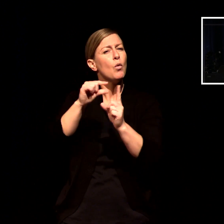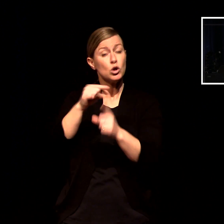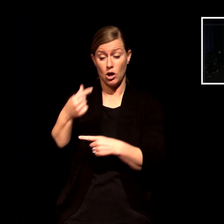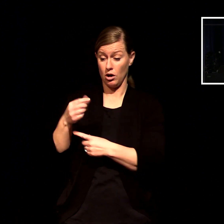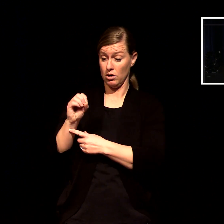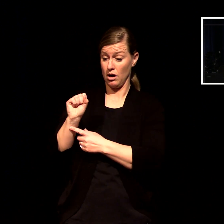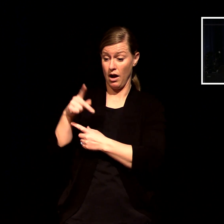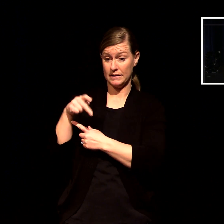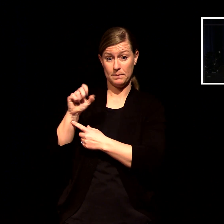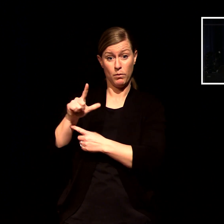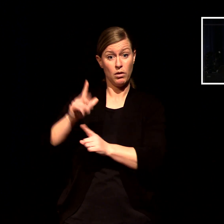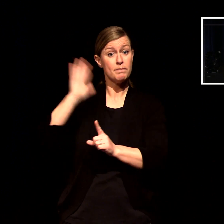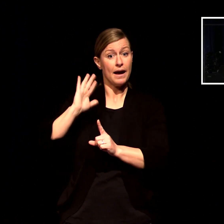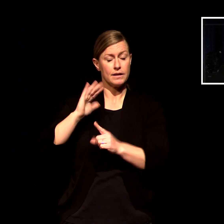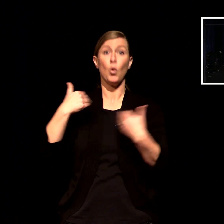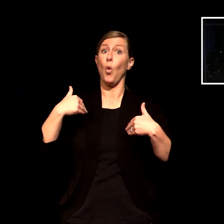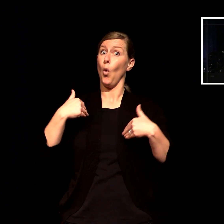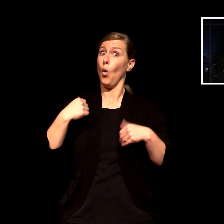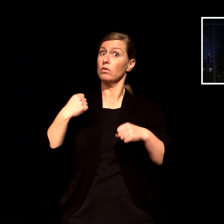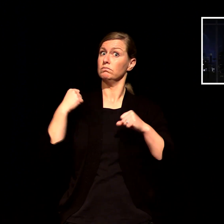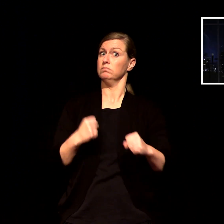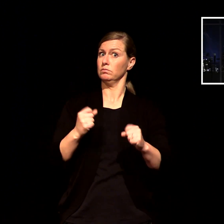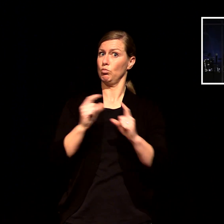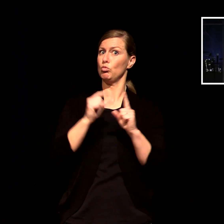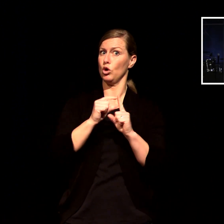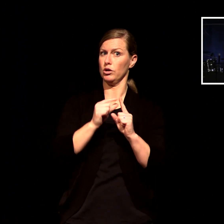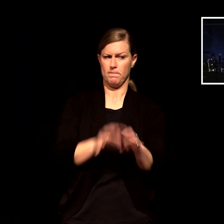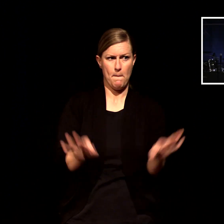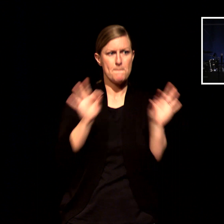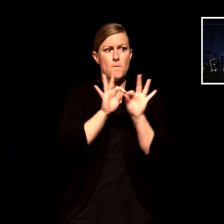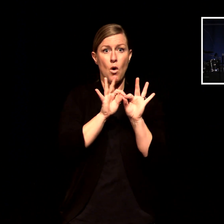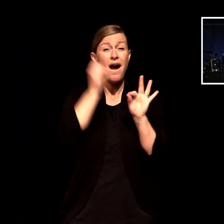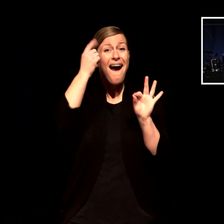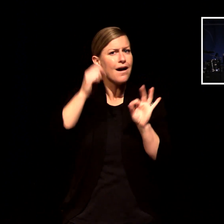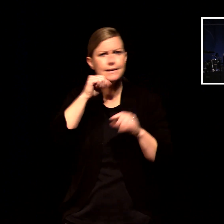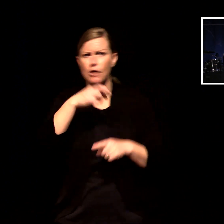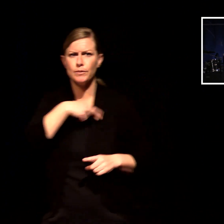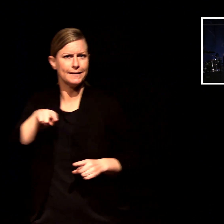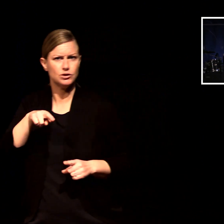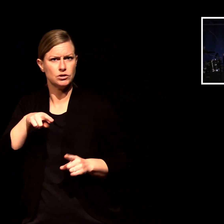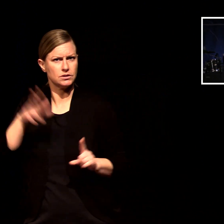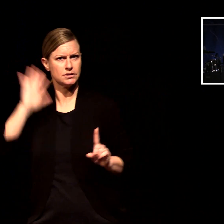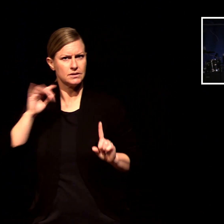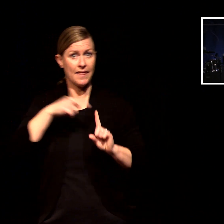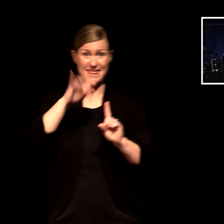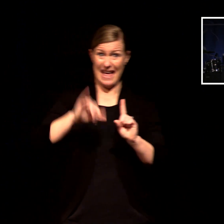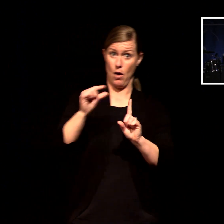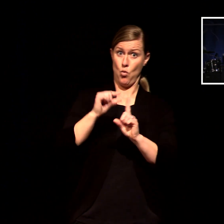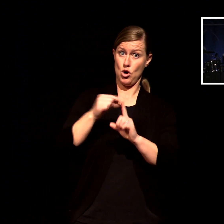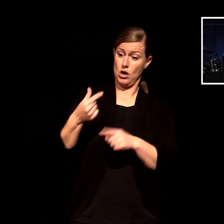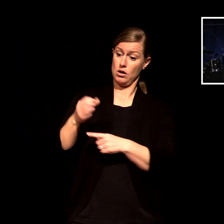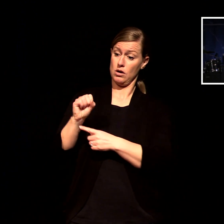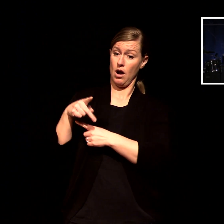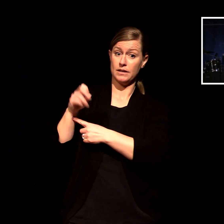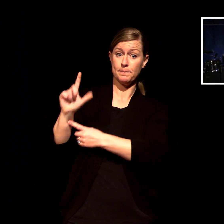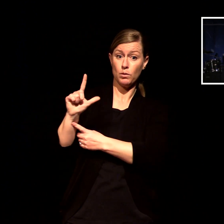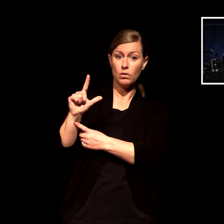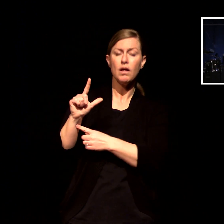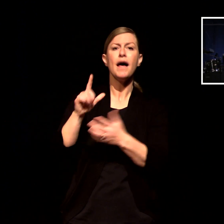had significant cultural meaning it was a very cultural word back then it meant news that brings joy but not just the daily news